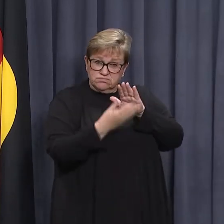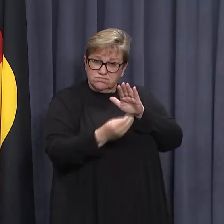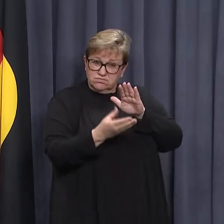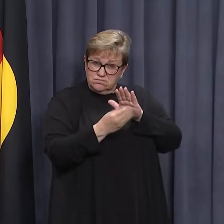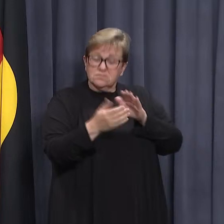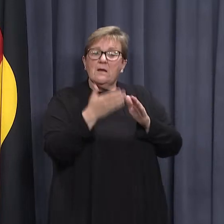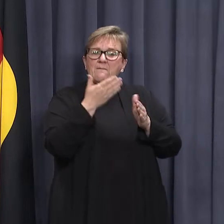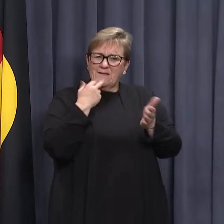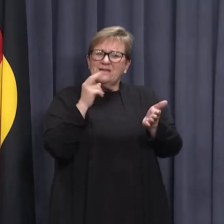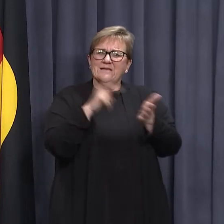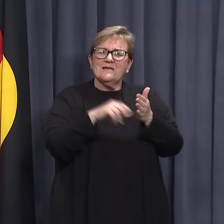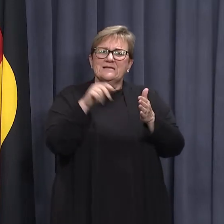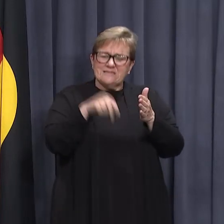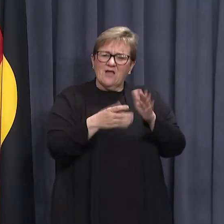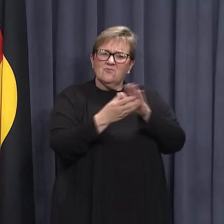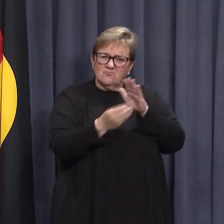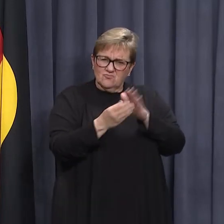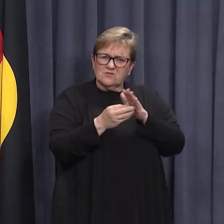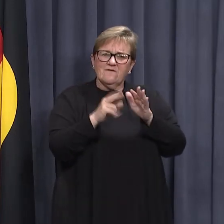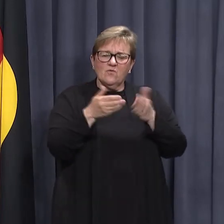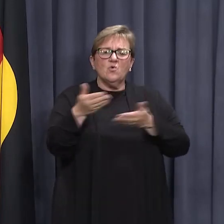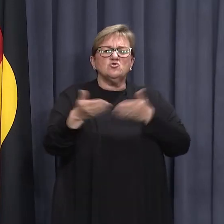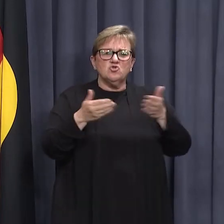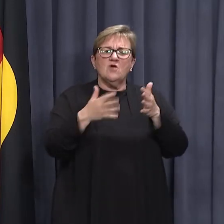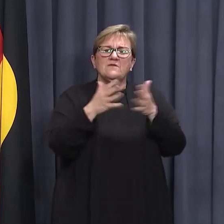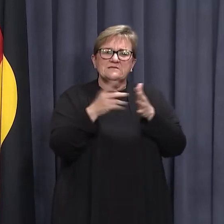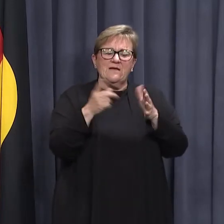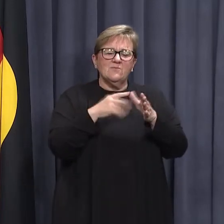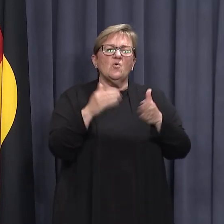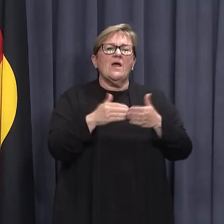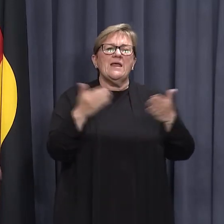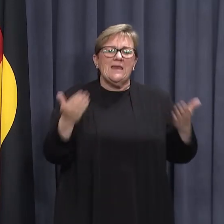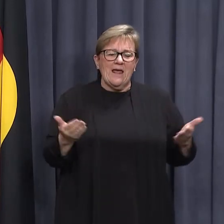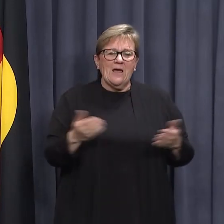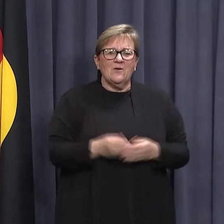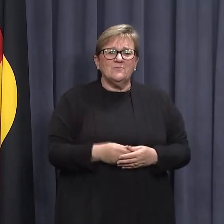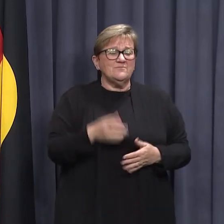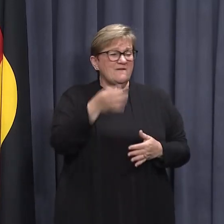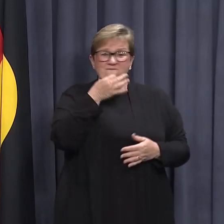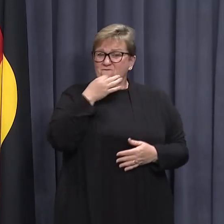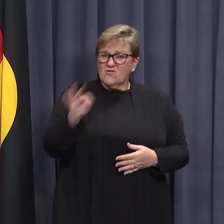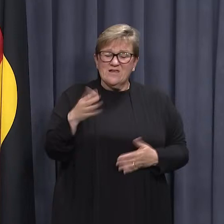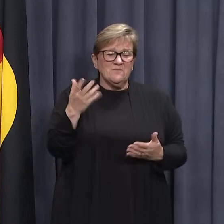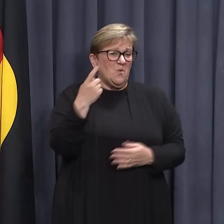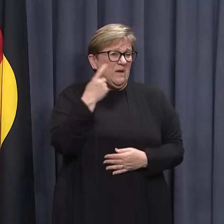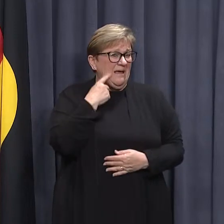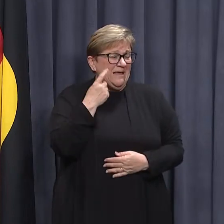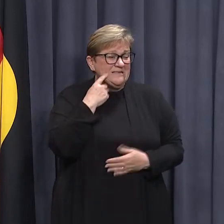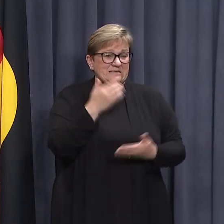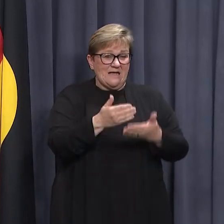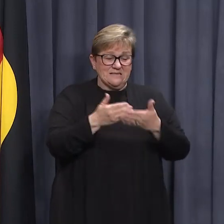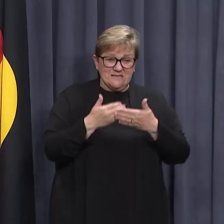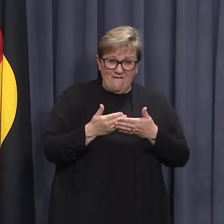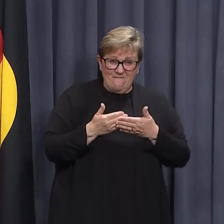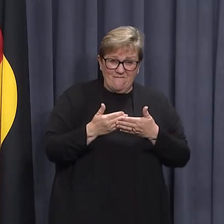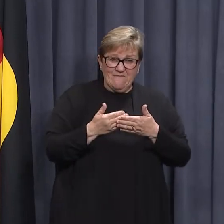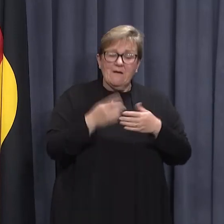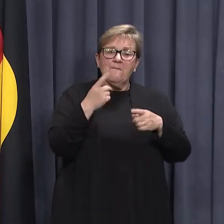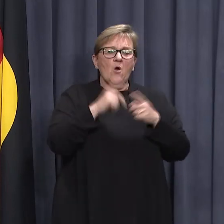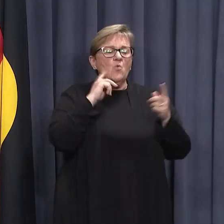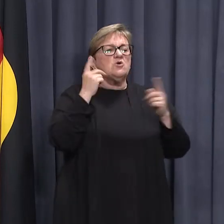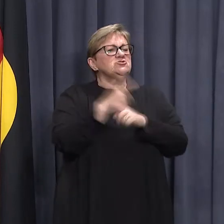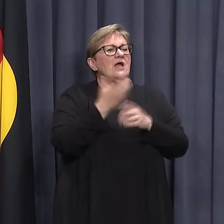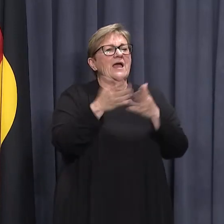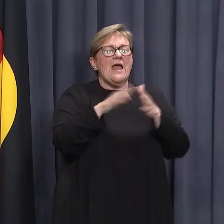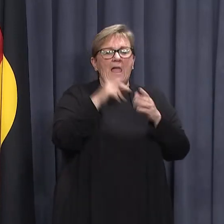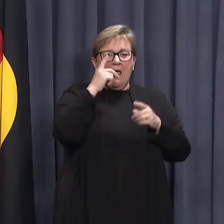to register download and register for ServiceWA now. It is free, convenient and secure and it will change